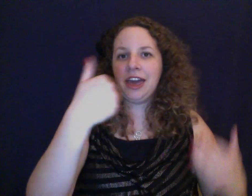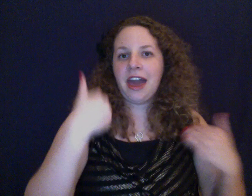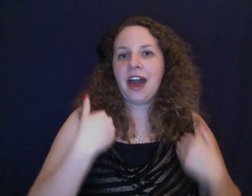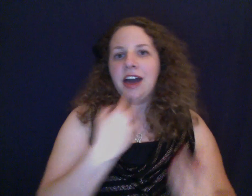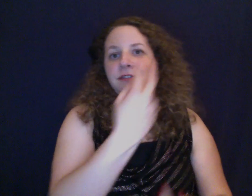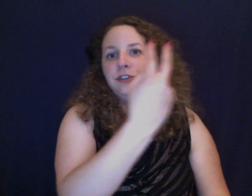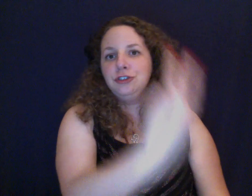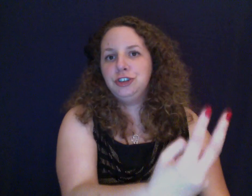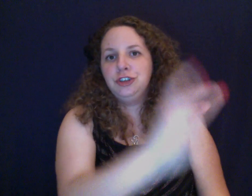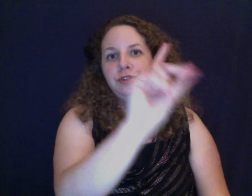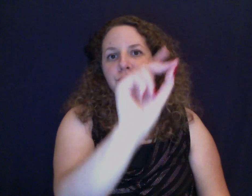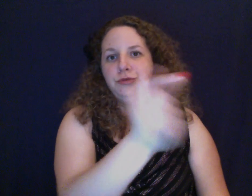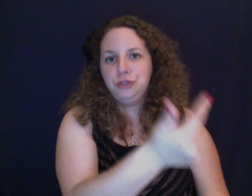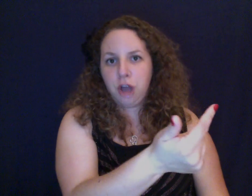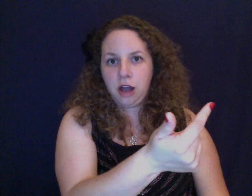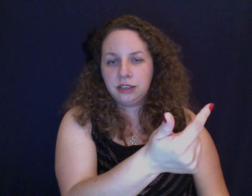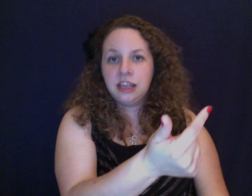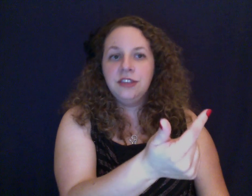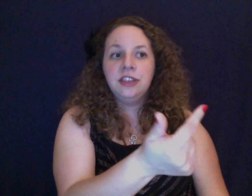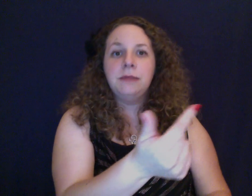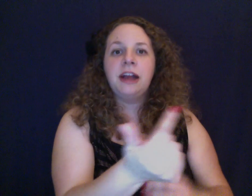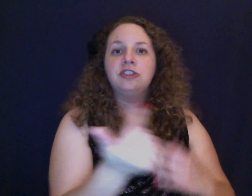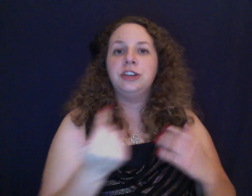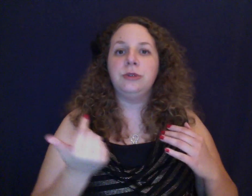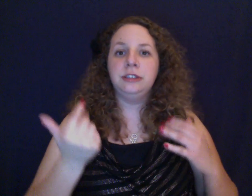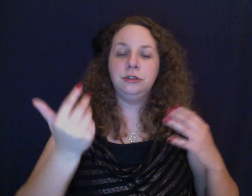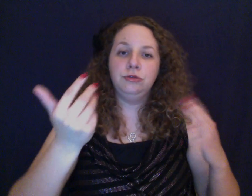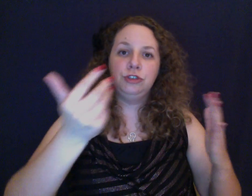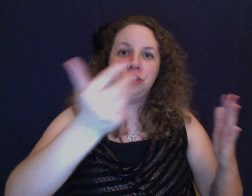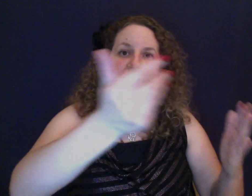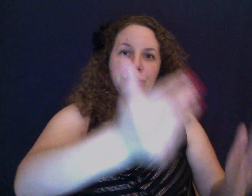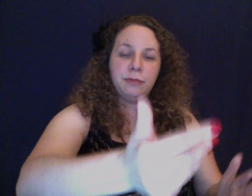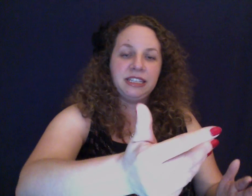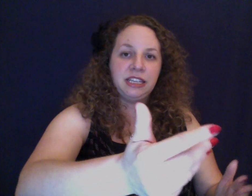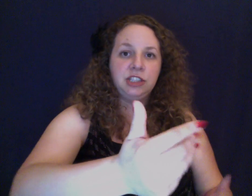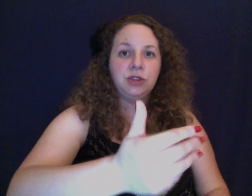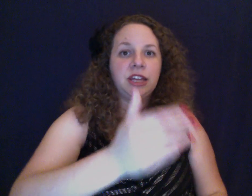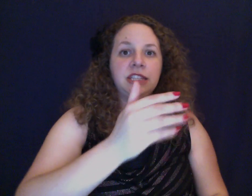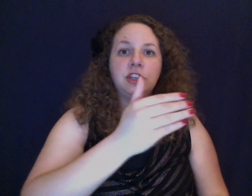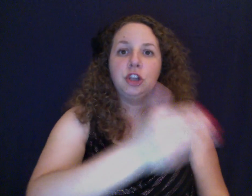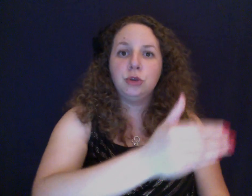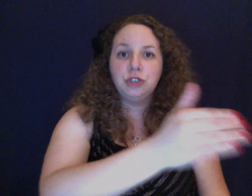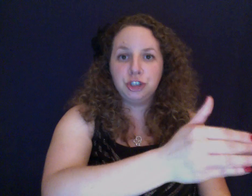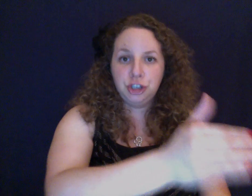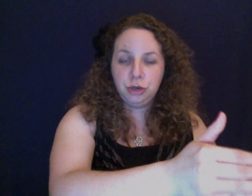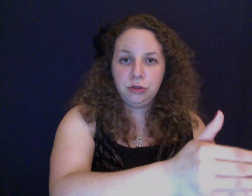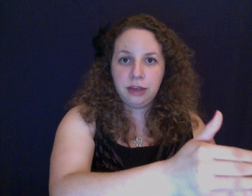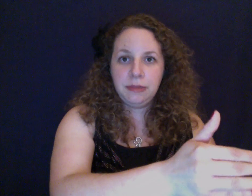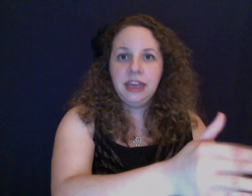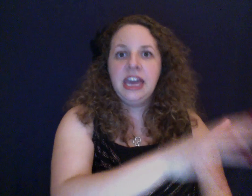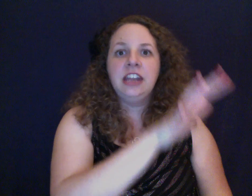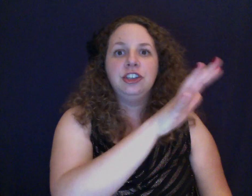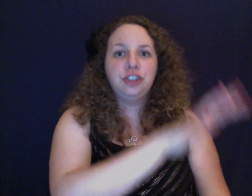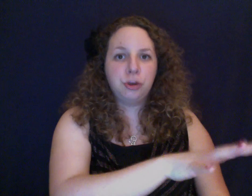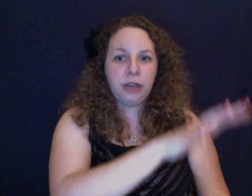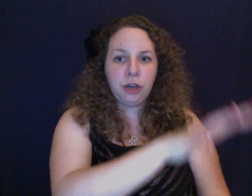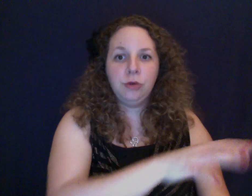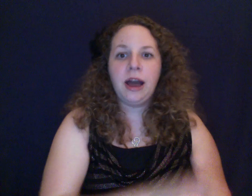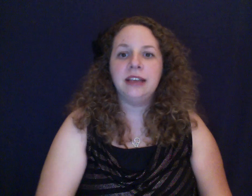have two dogs. Then I'm actually going to change my sign so that it's closer to them and it's showing who has